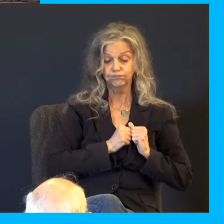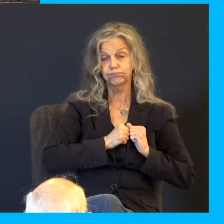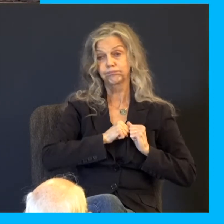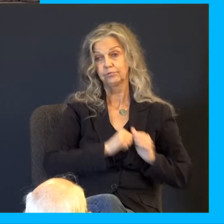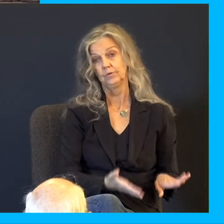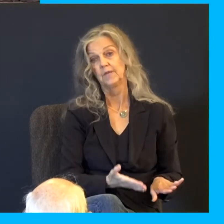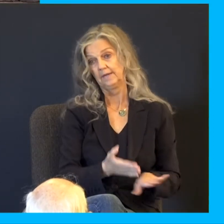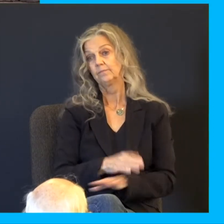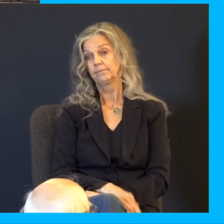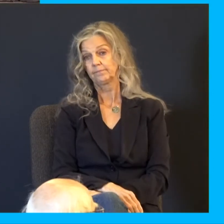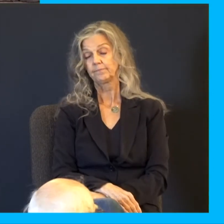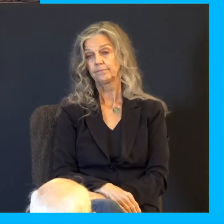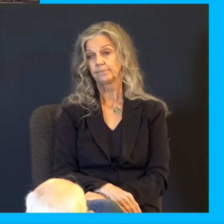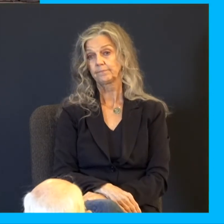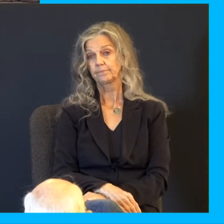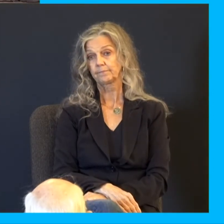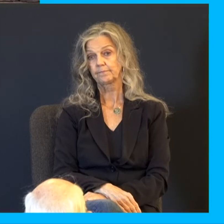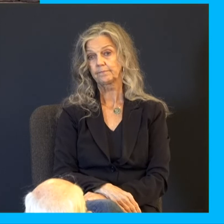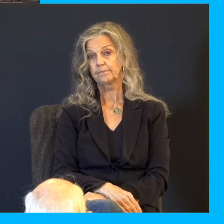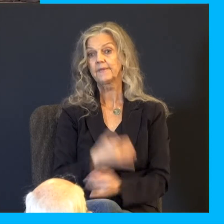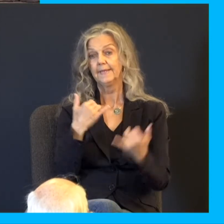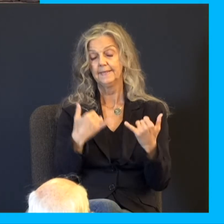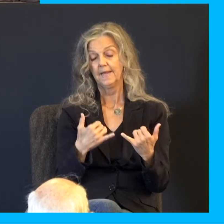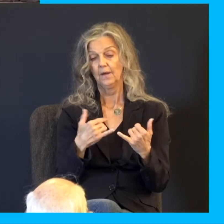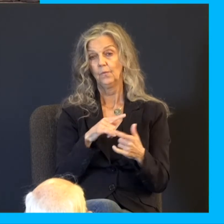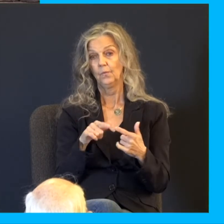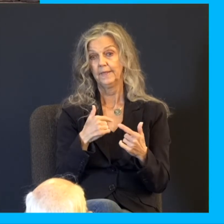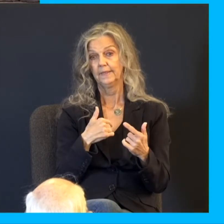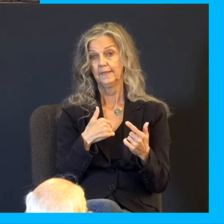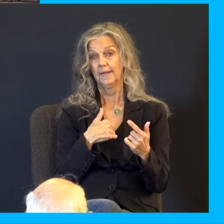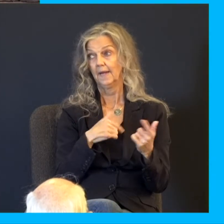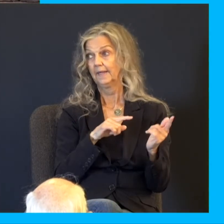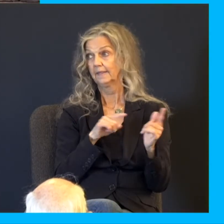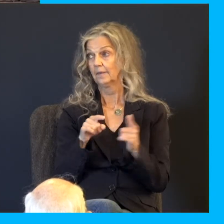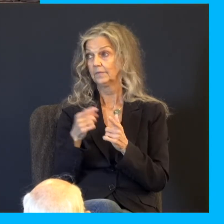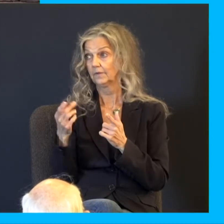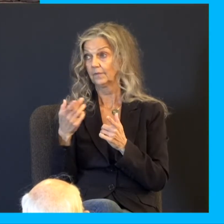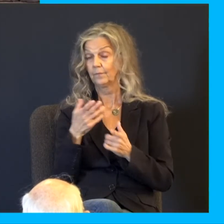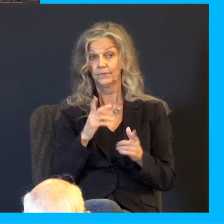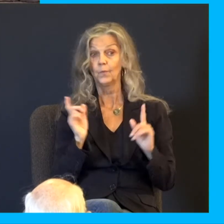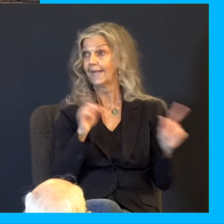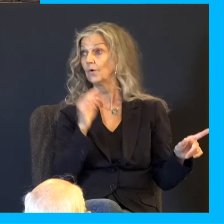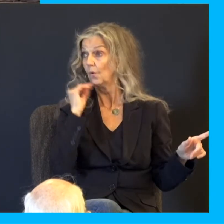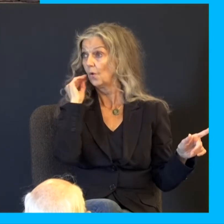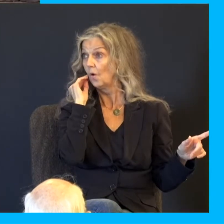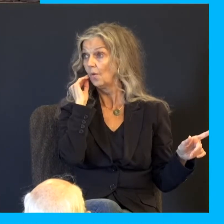grave. Now therefore, when I come to thy servant, my father, and the lad be not with us,